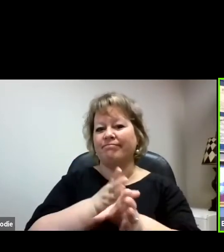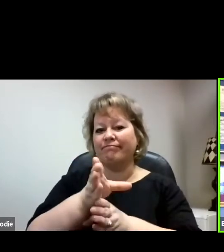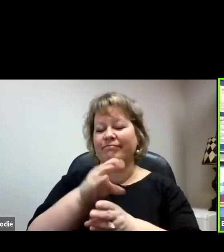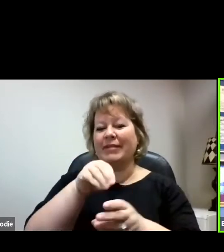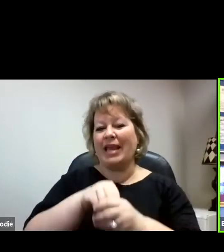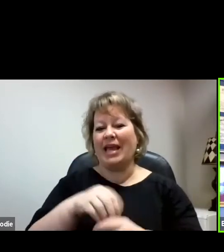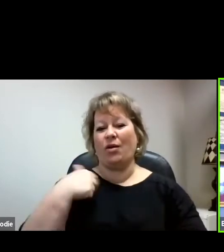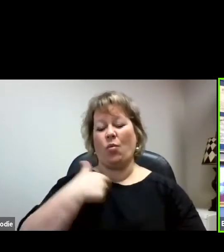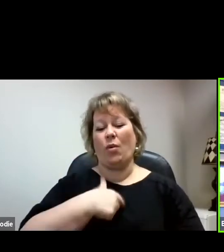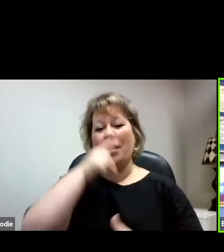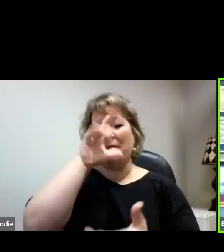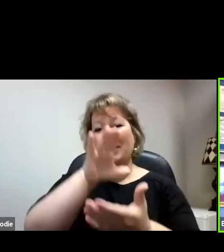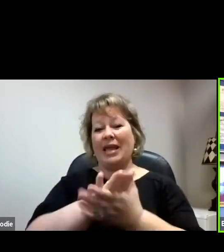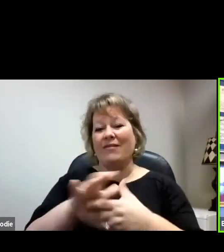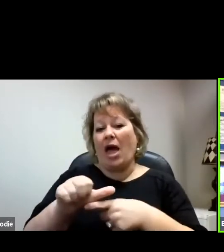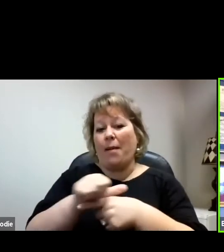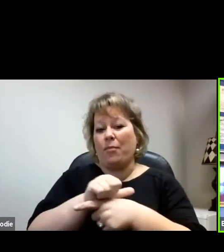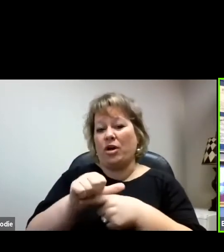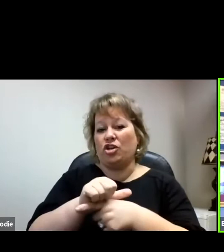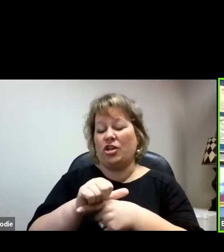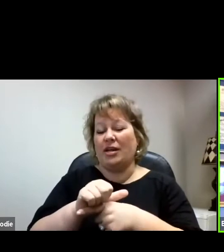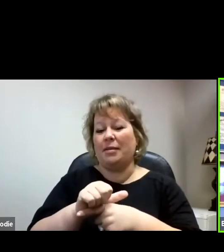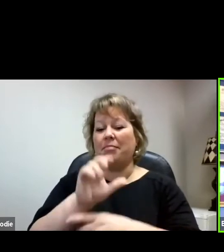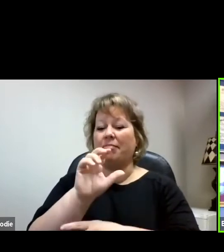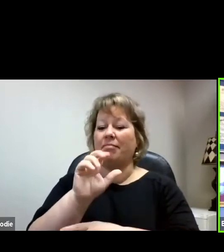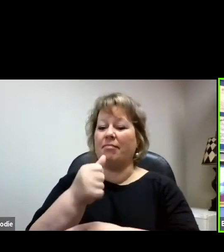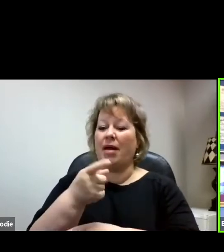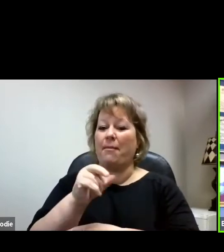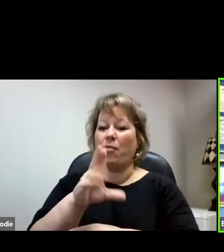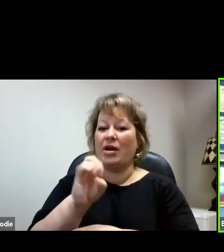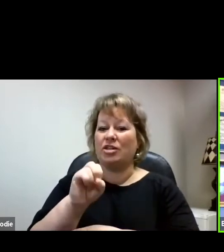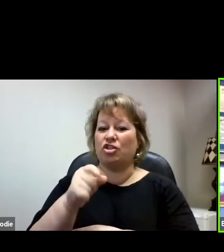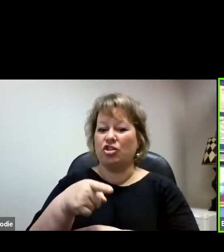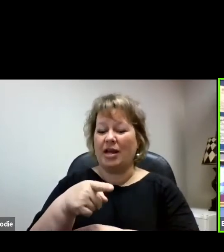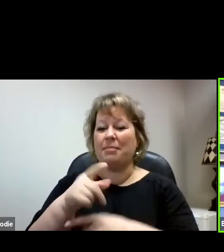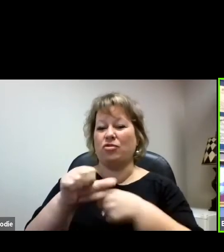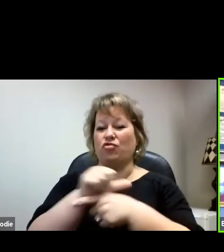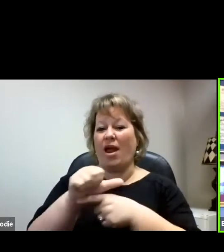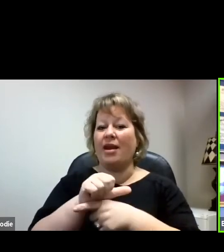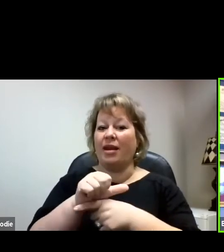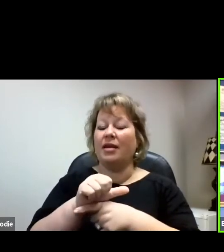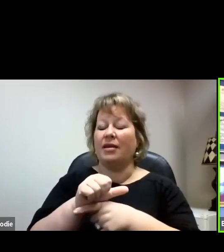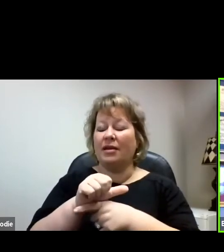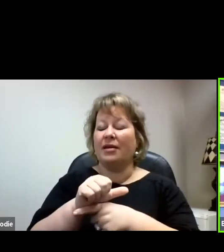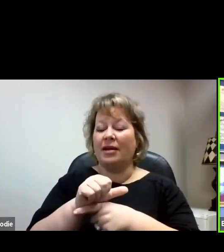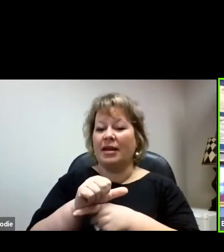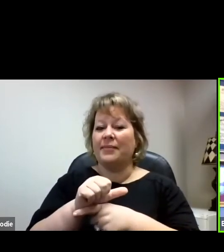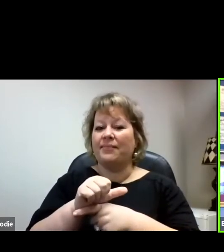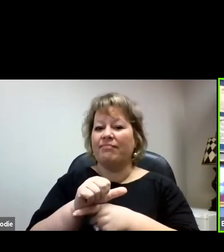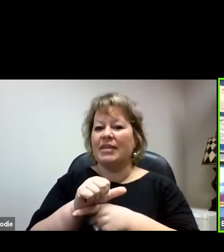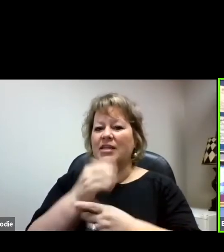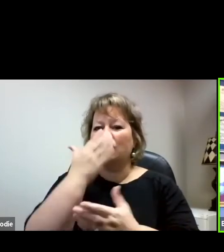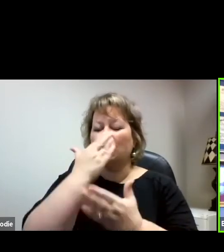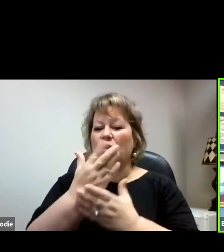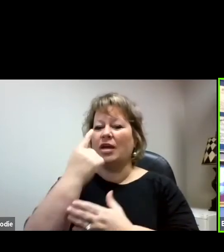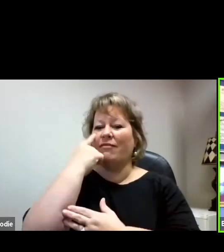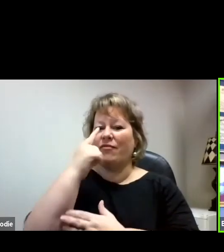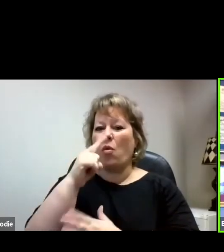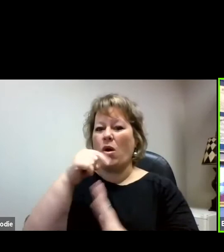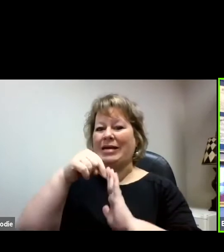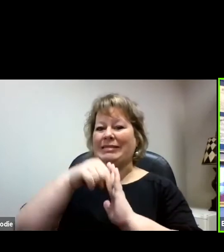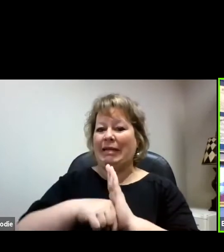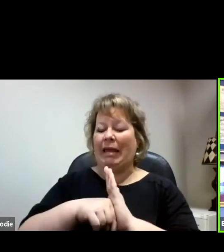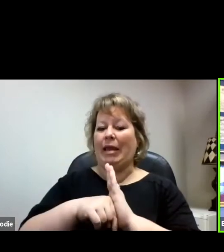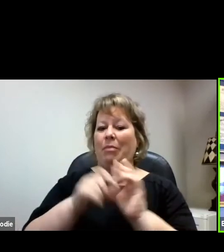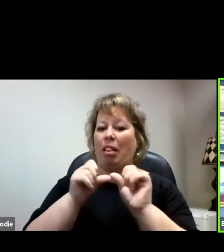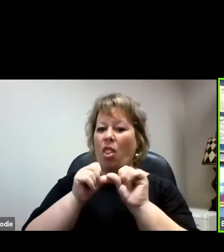training is probably one of the better ways to do skilled training, especially deep, long-term, and rigorous